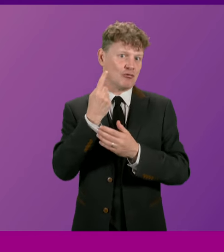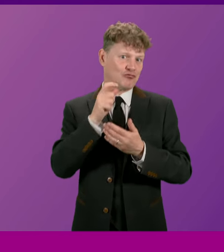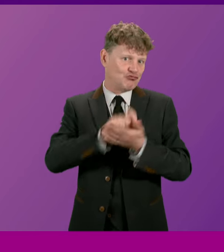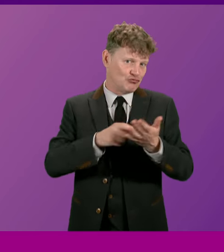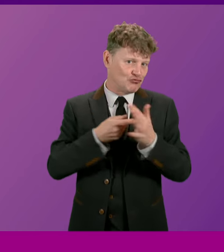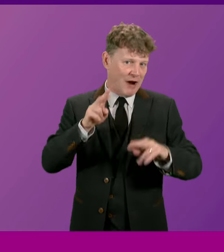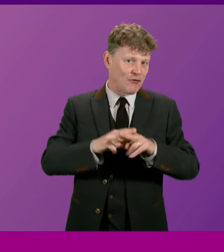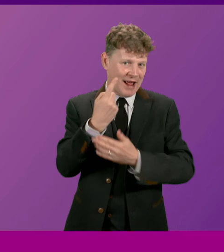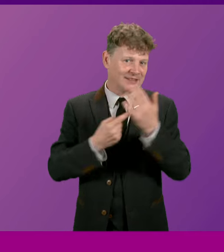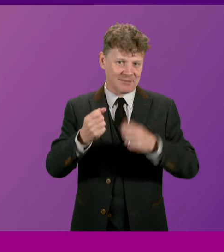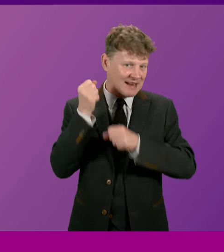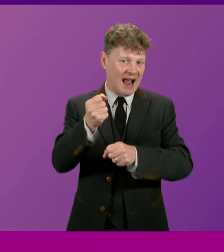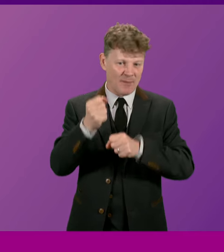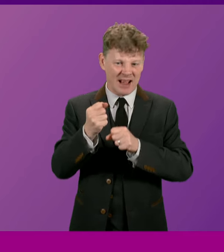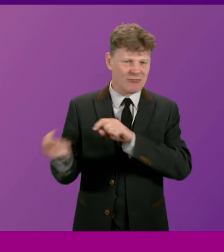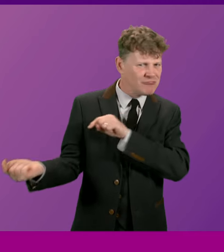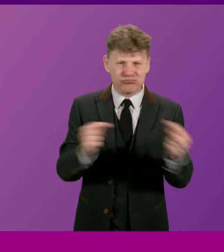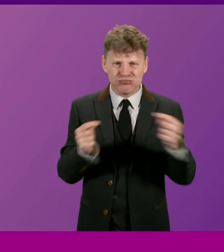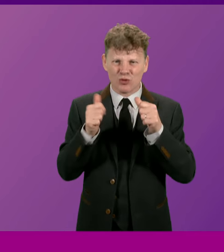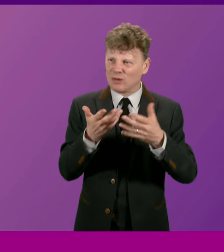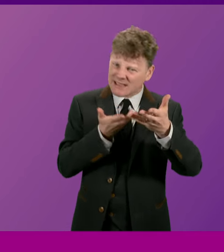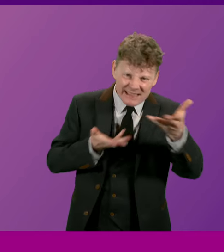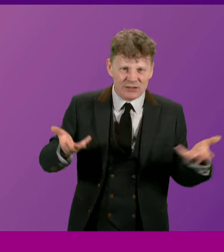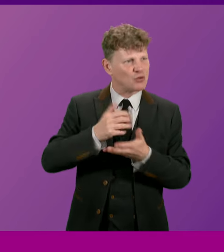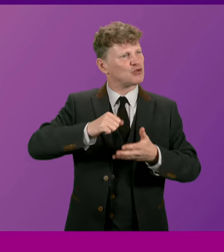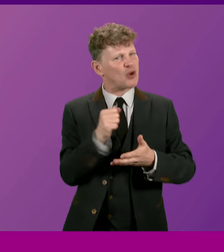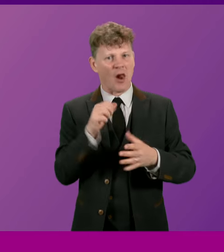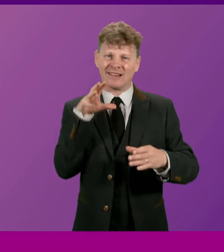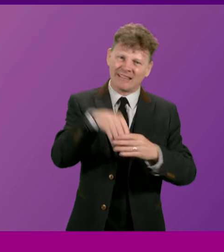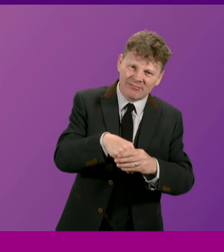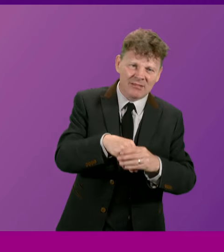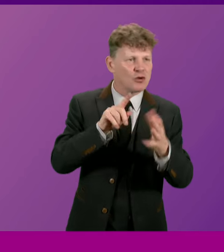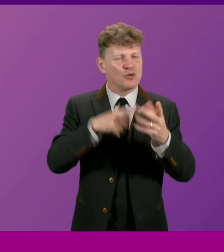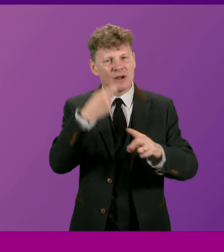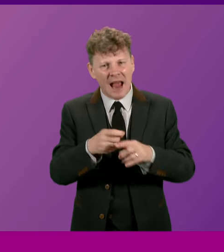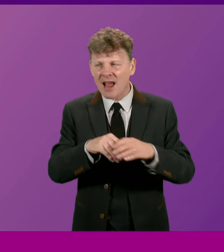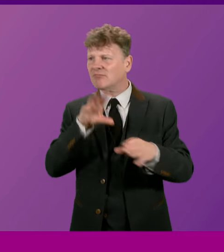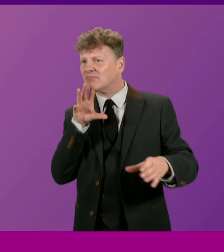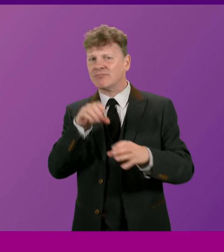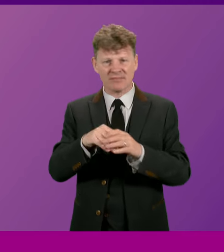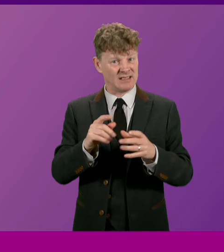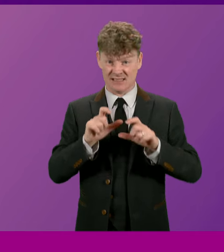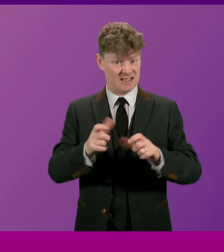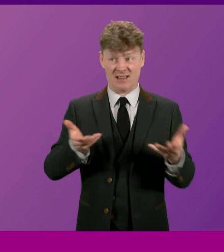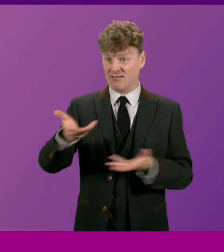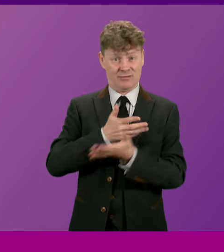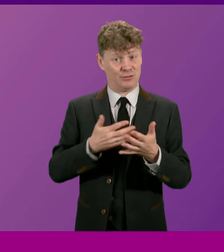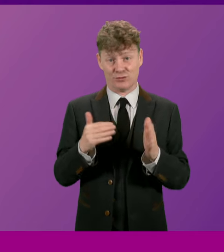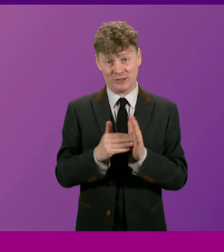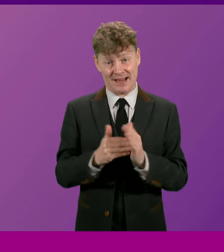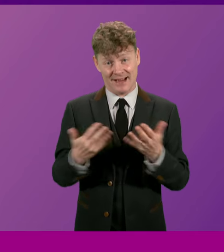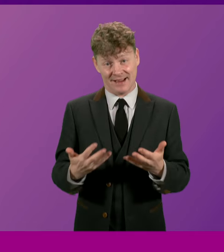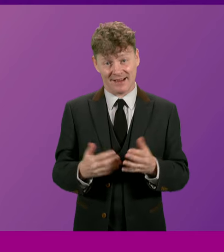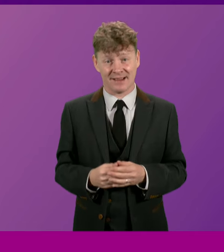public discourse about Scotland's place in the United Kingdom, a discussion that continues to this day. It was